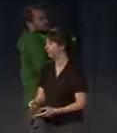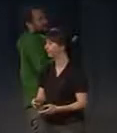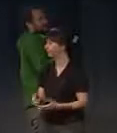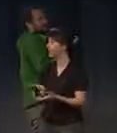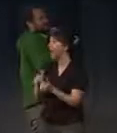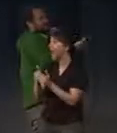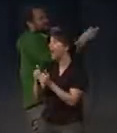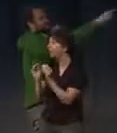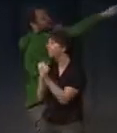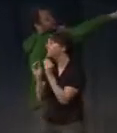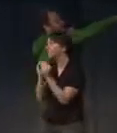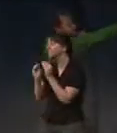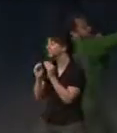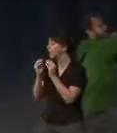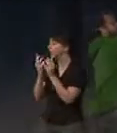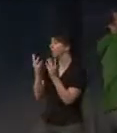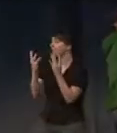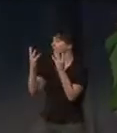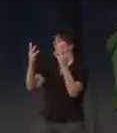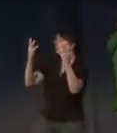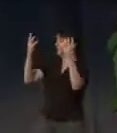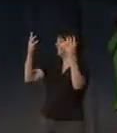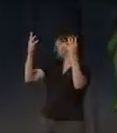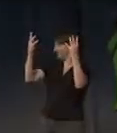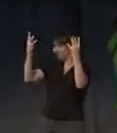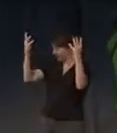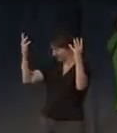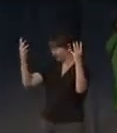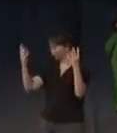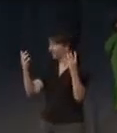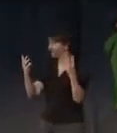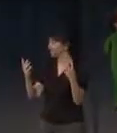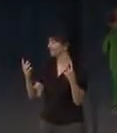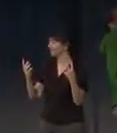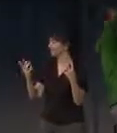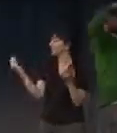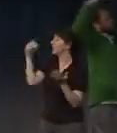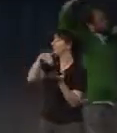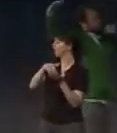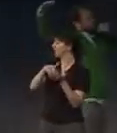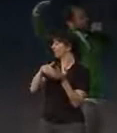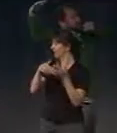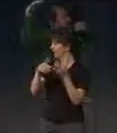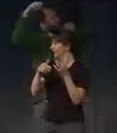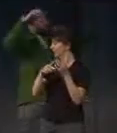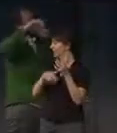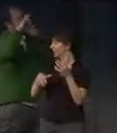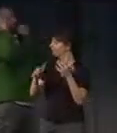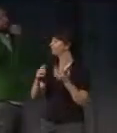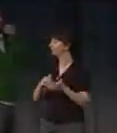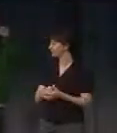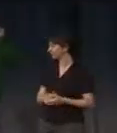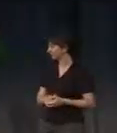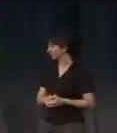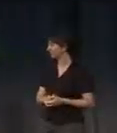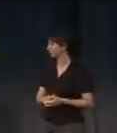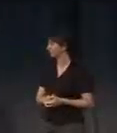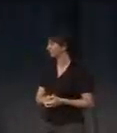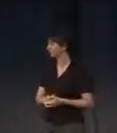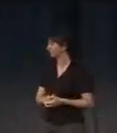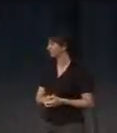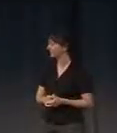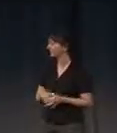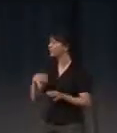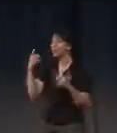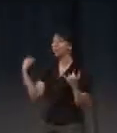how are you going to go out from there? Then you pump again air outside, inside. Then the people goes up and they split again. Now there is not one layer,